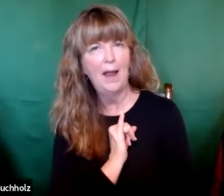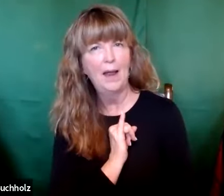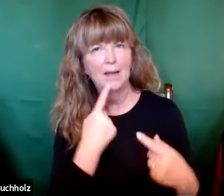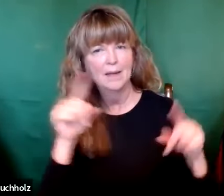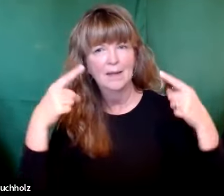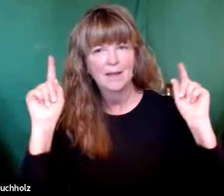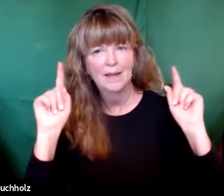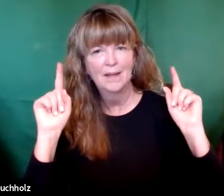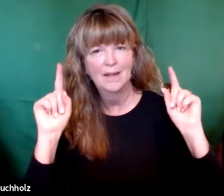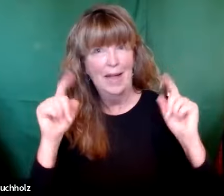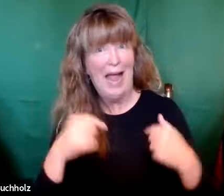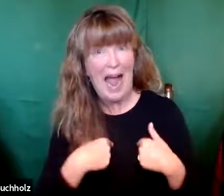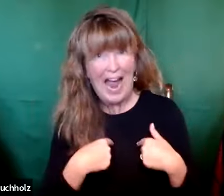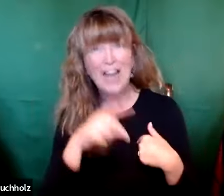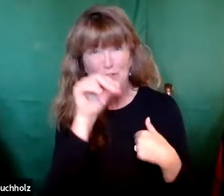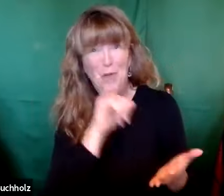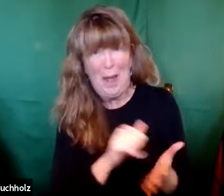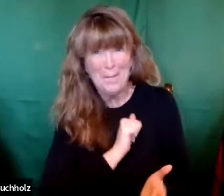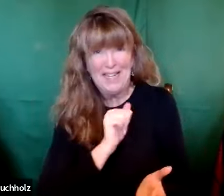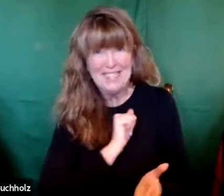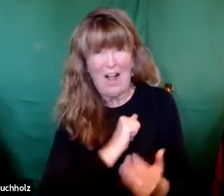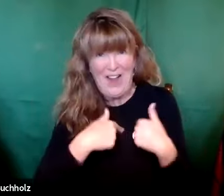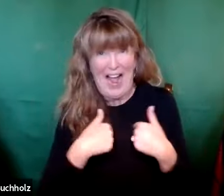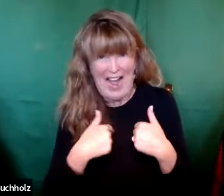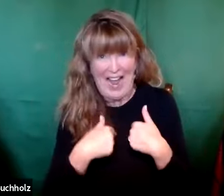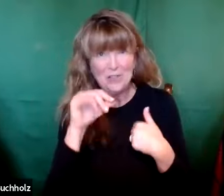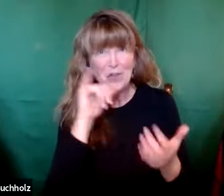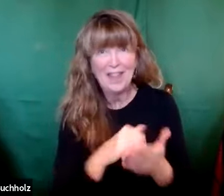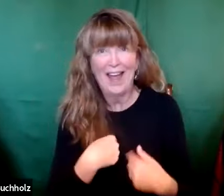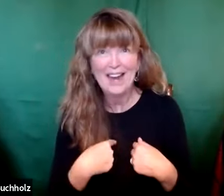instead of saying I did this. And I do that myself as well.